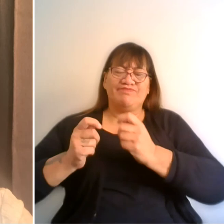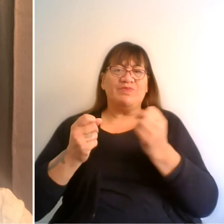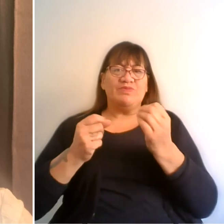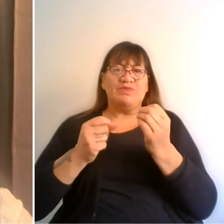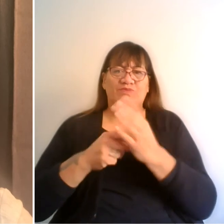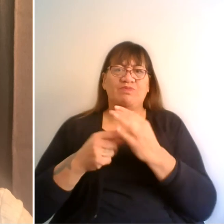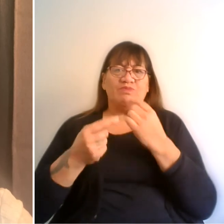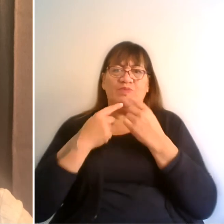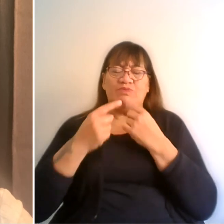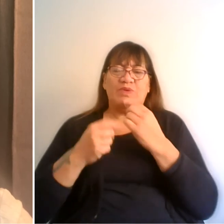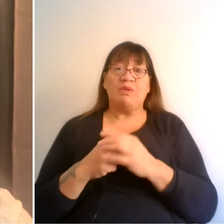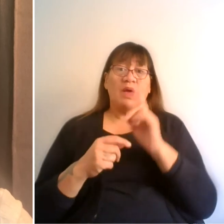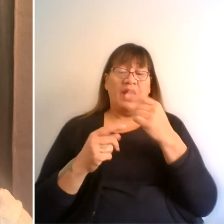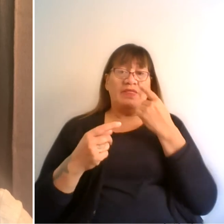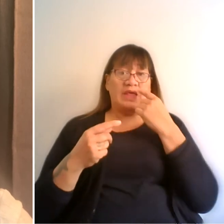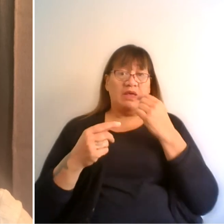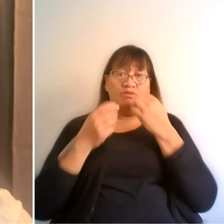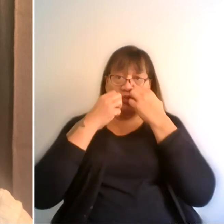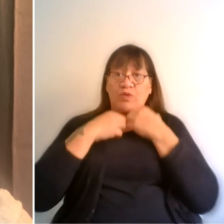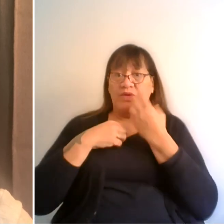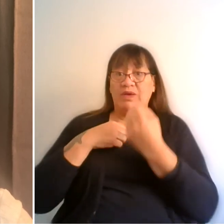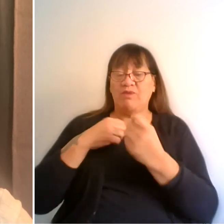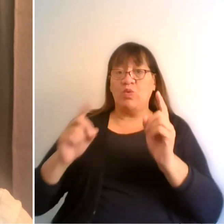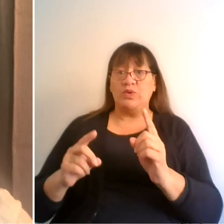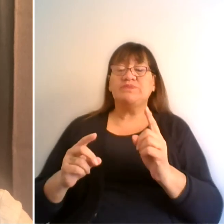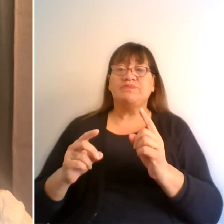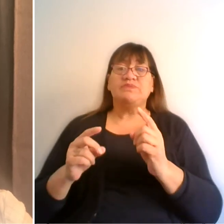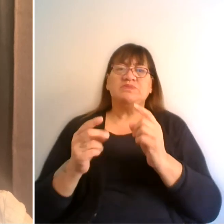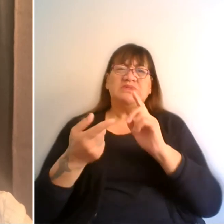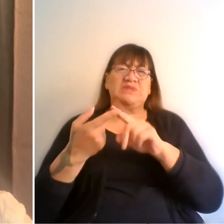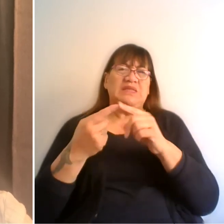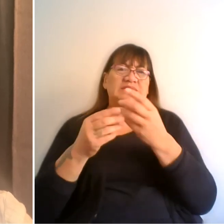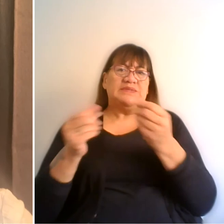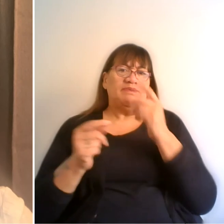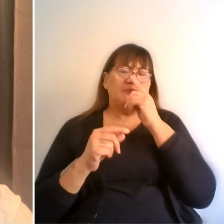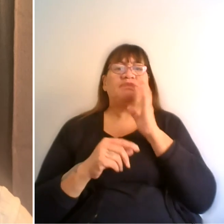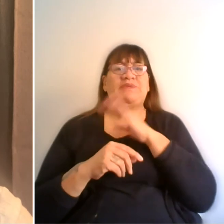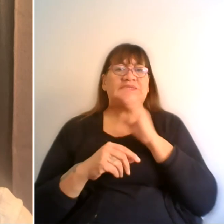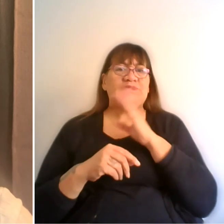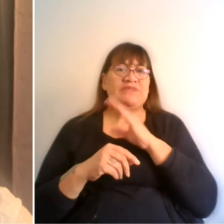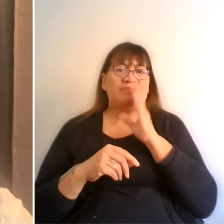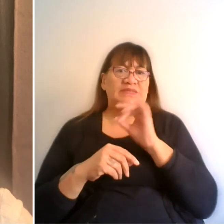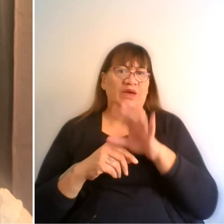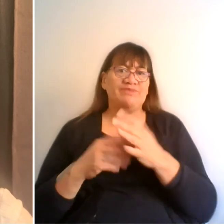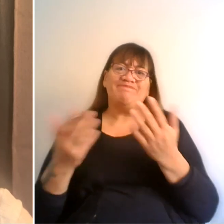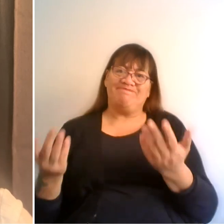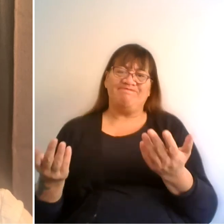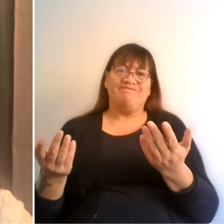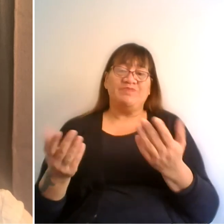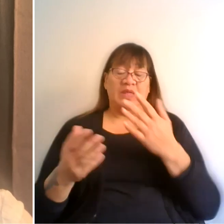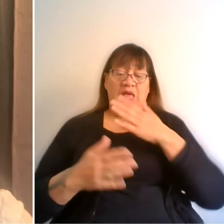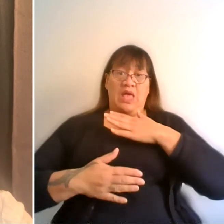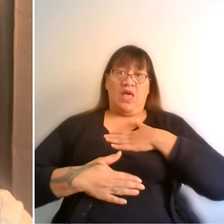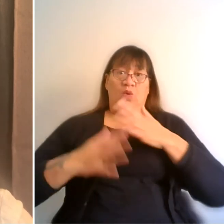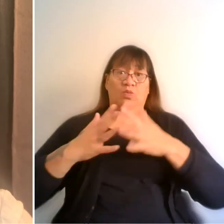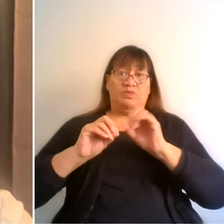evident though is that there's still a population of people who are missing out on the memo and really pairangi is about